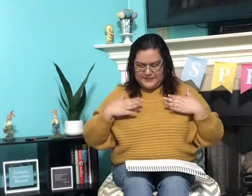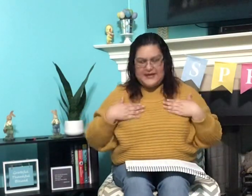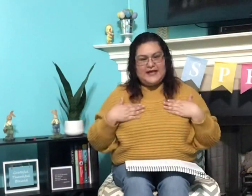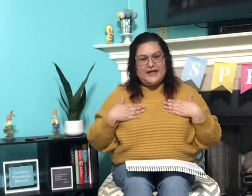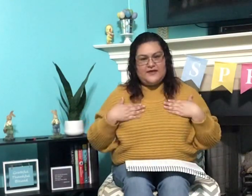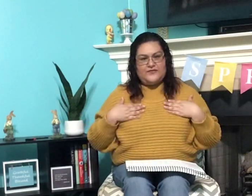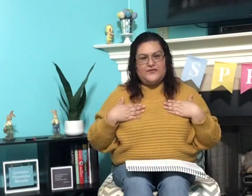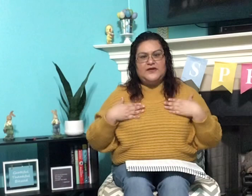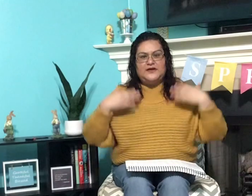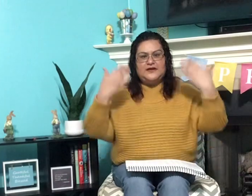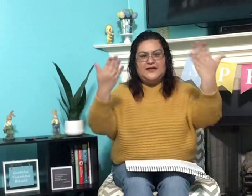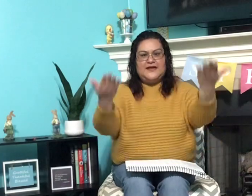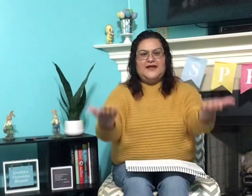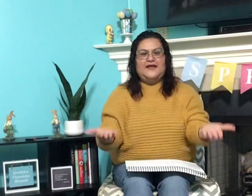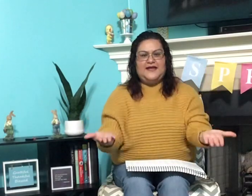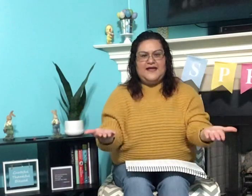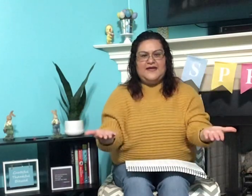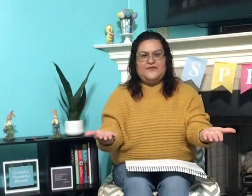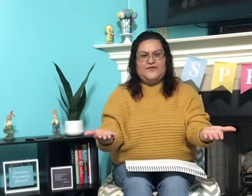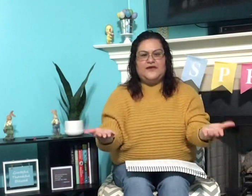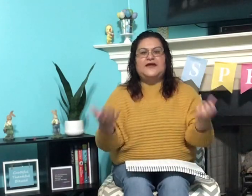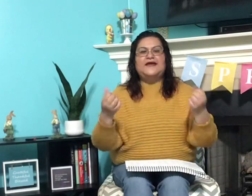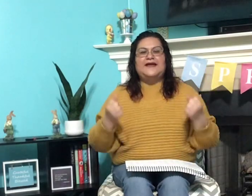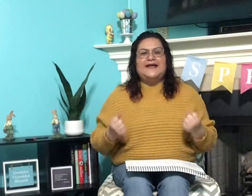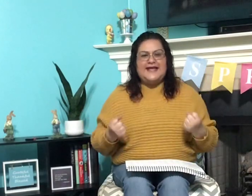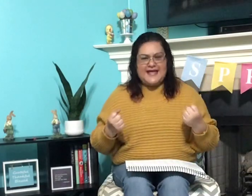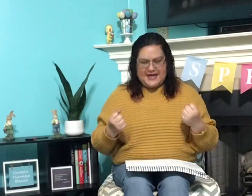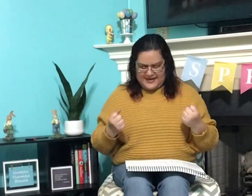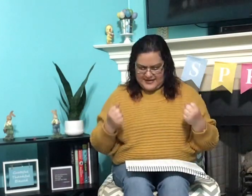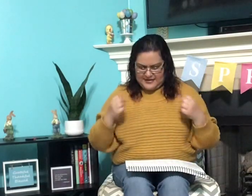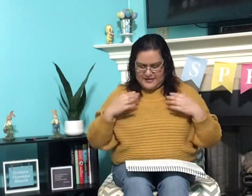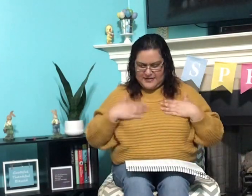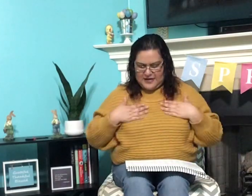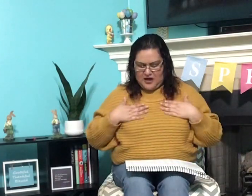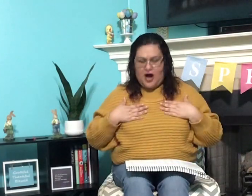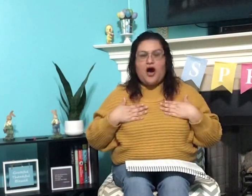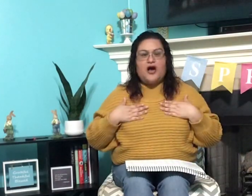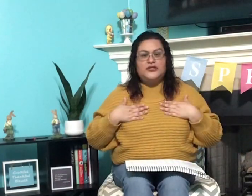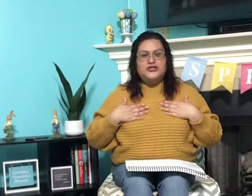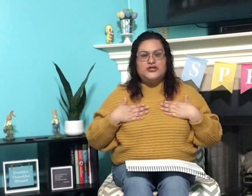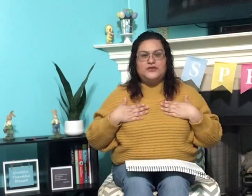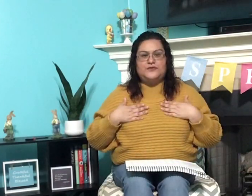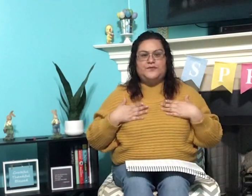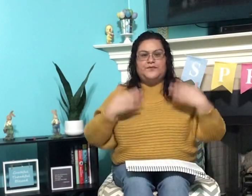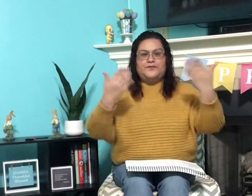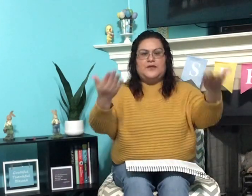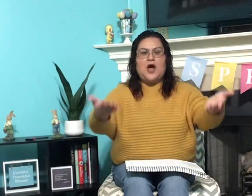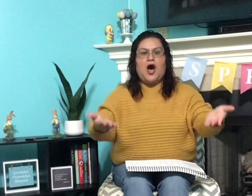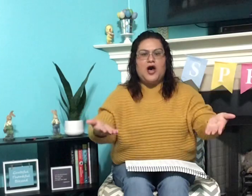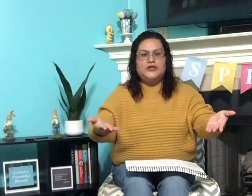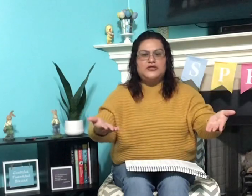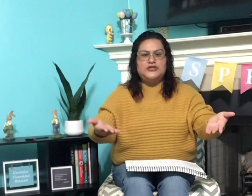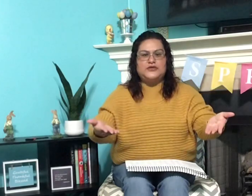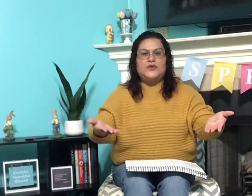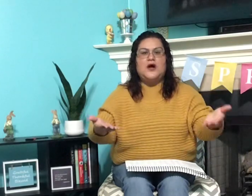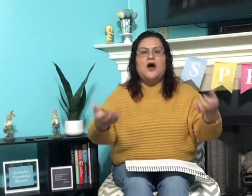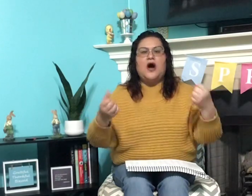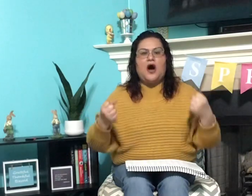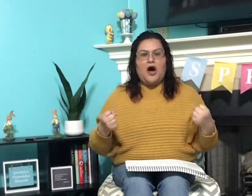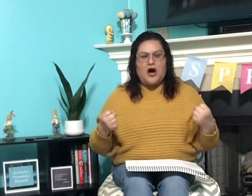if, if, if, i, on to, on to, on